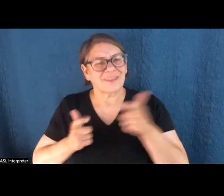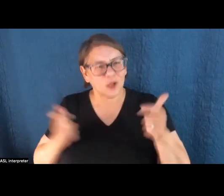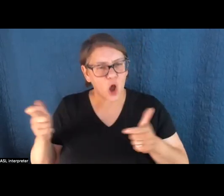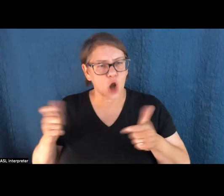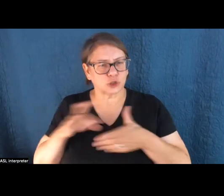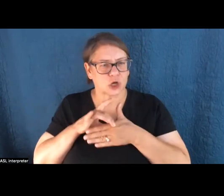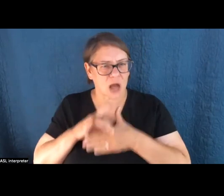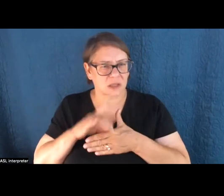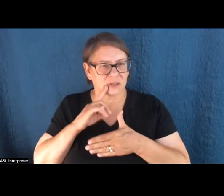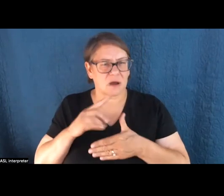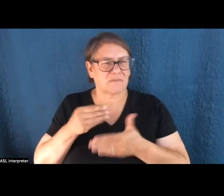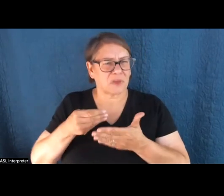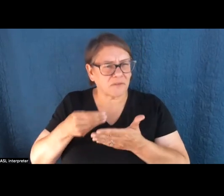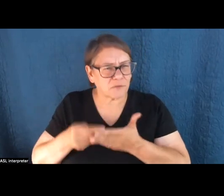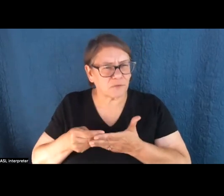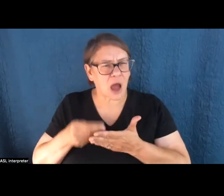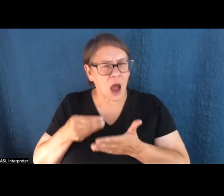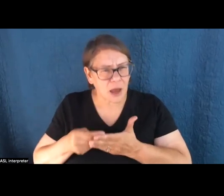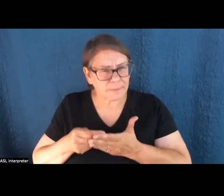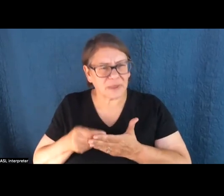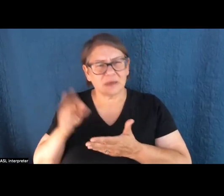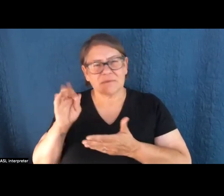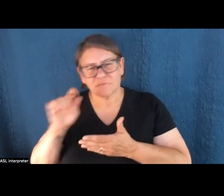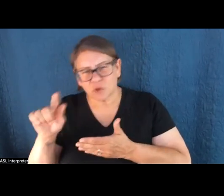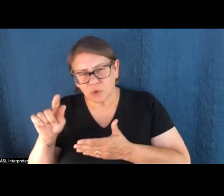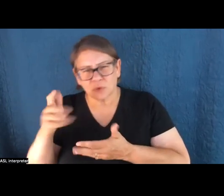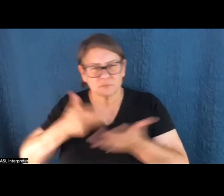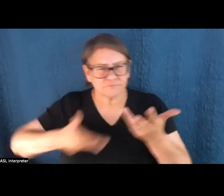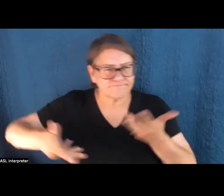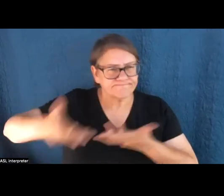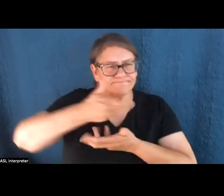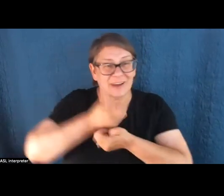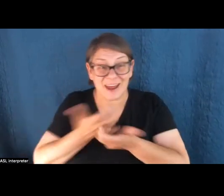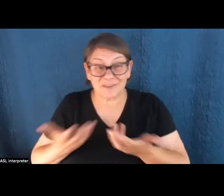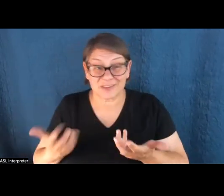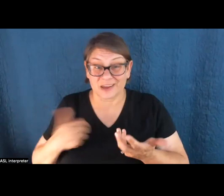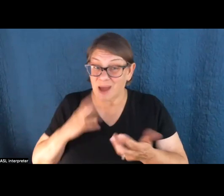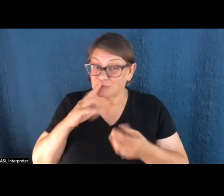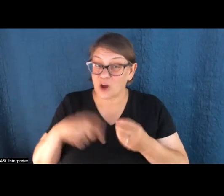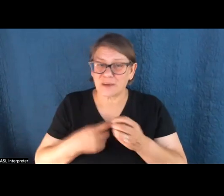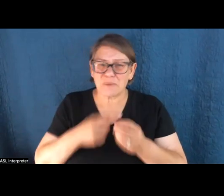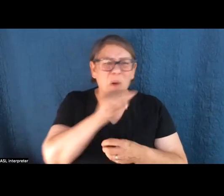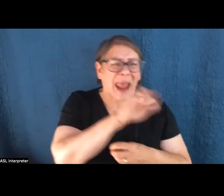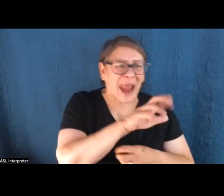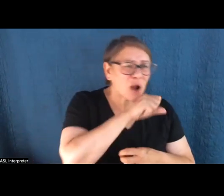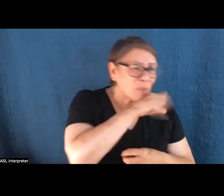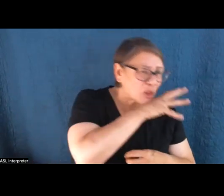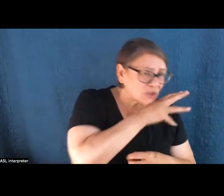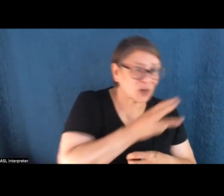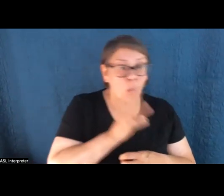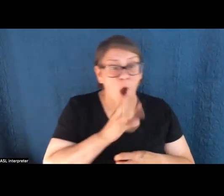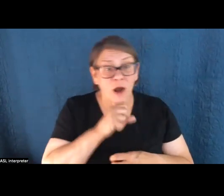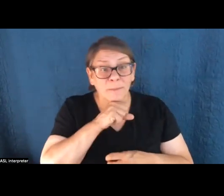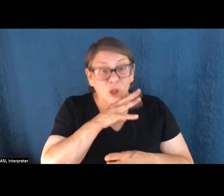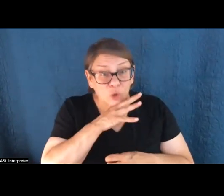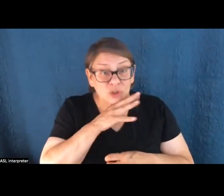economy and all of the injustices that that fossil fuel economy is tangled up in. I'm talking about air pollution and water pollution from fossil